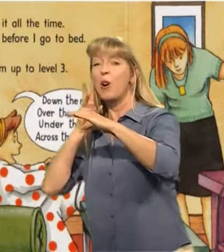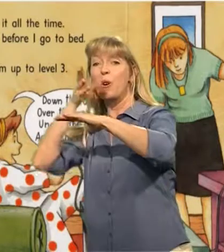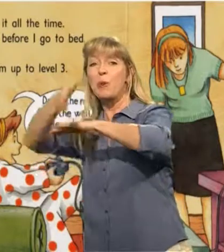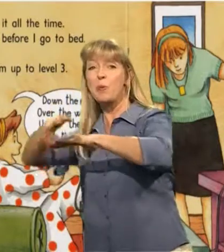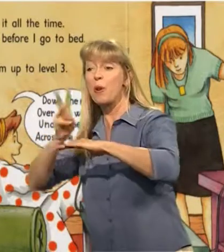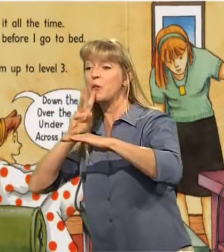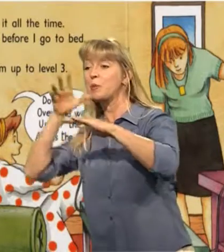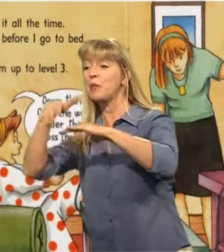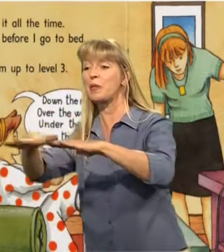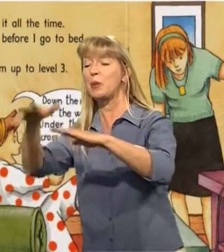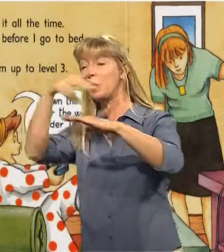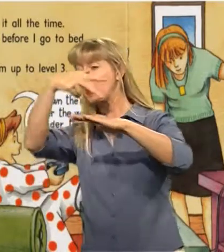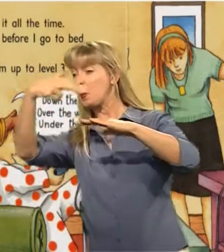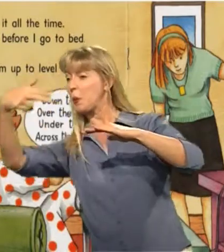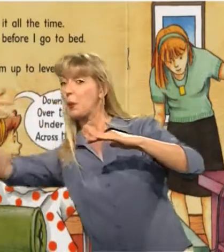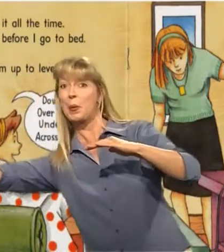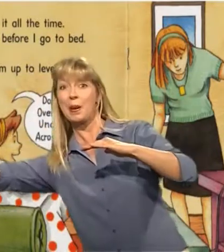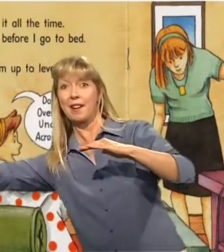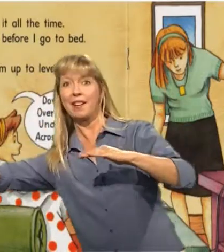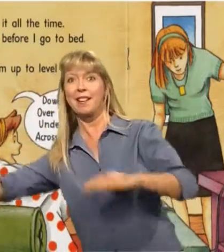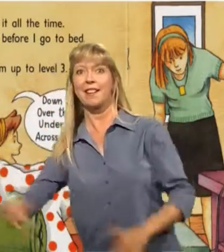across the river.